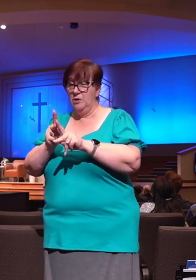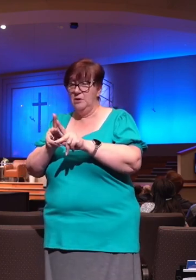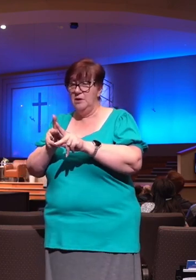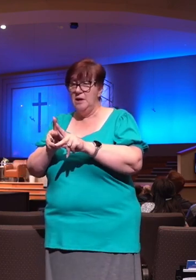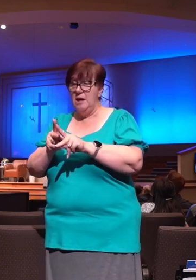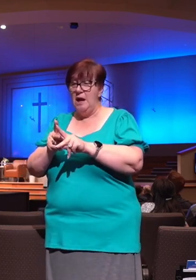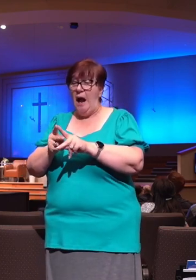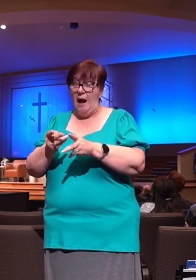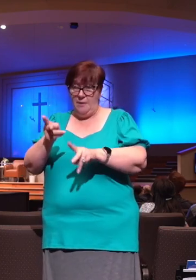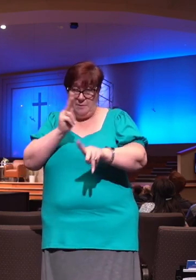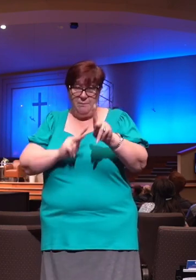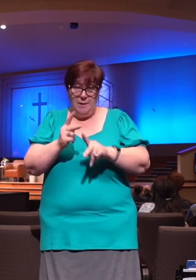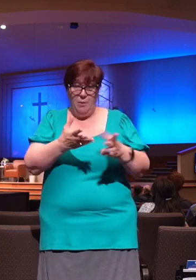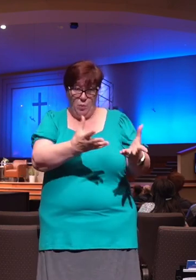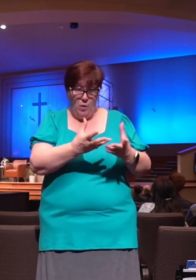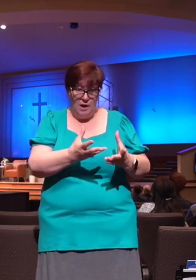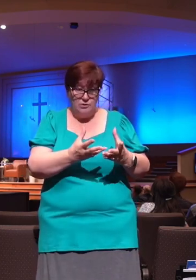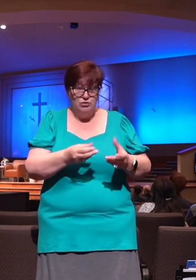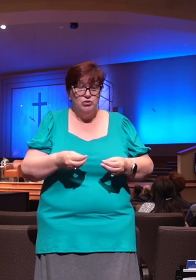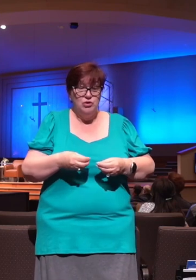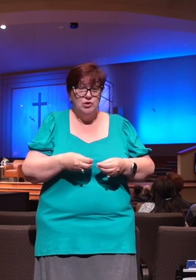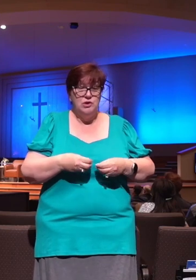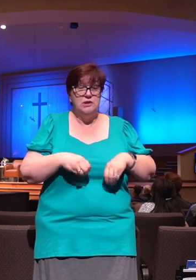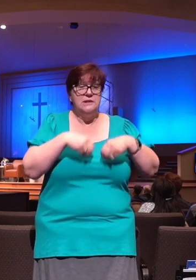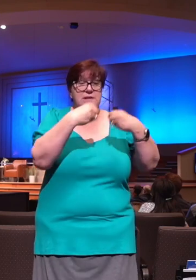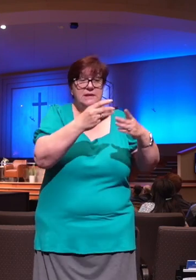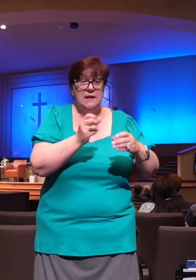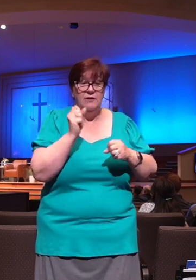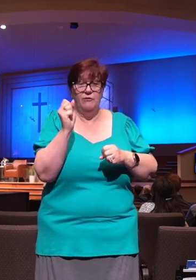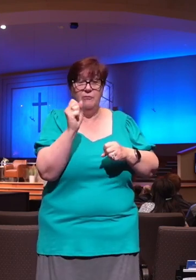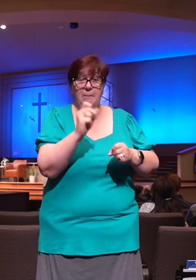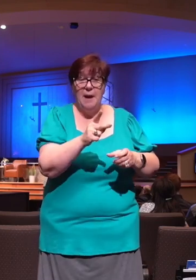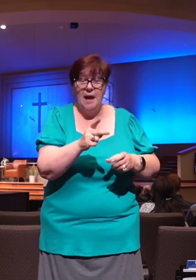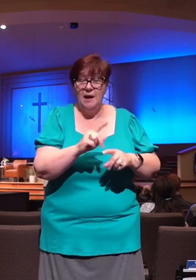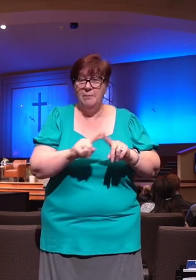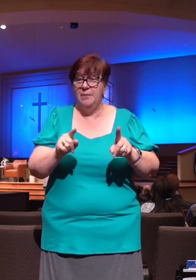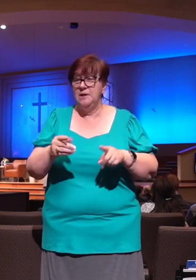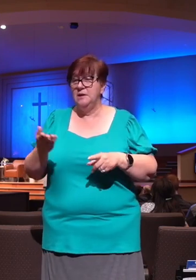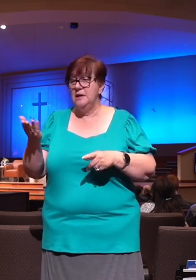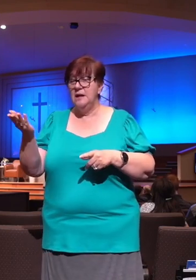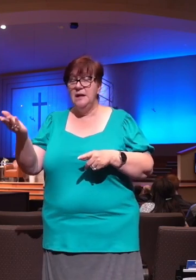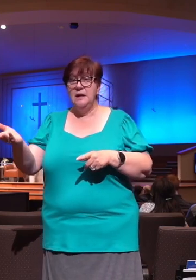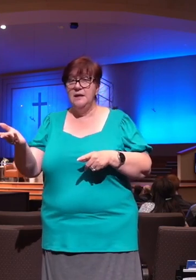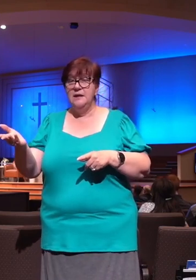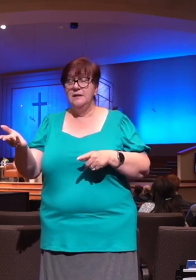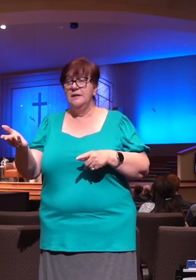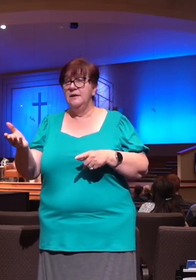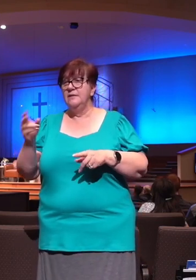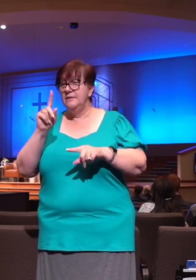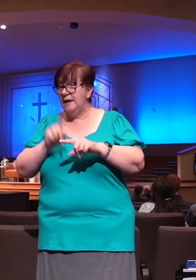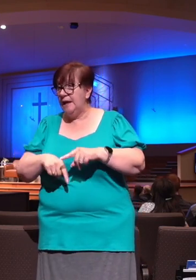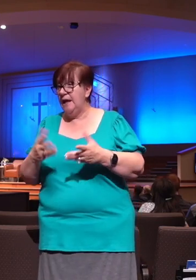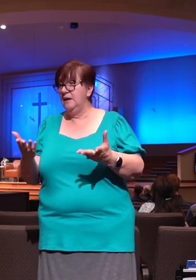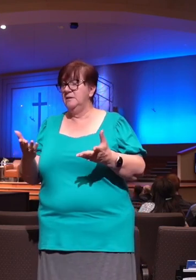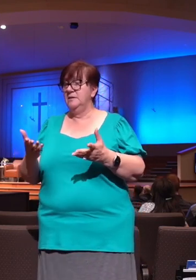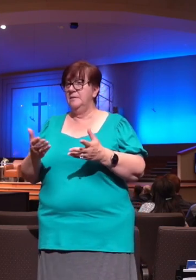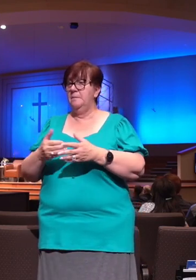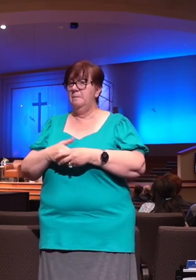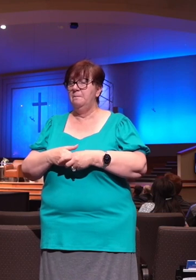They want to reciprocate that kindness. Listen, what David here is saying is I can't, my goodness, I can't give you anything back